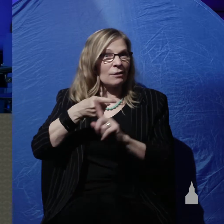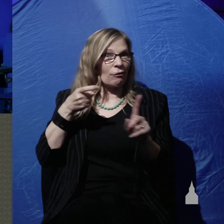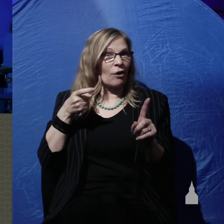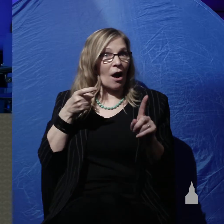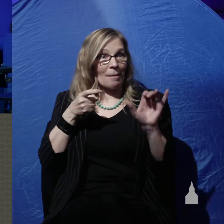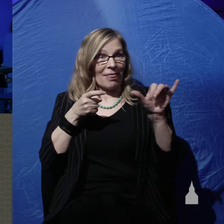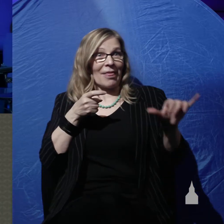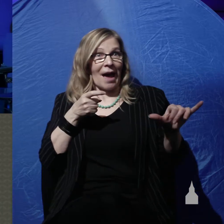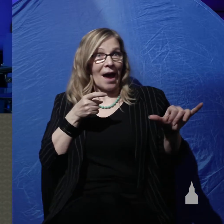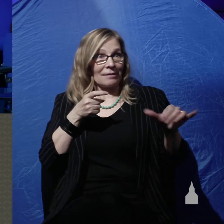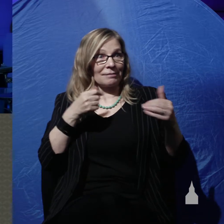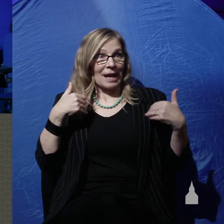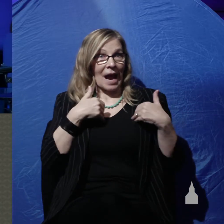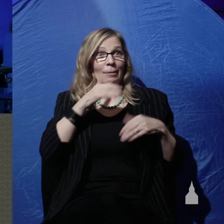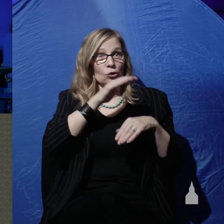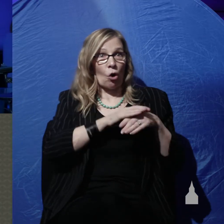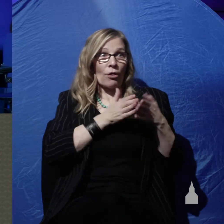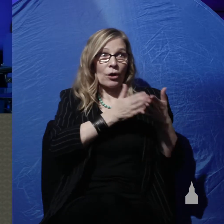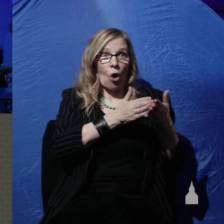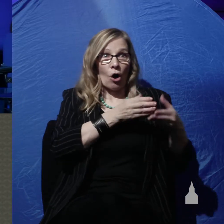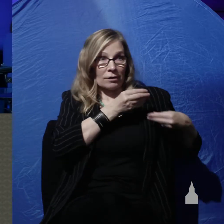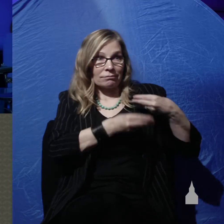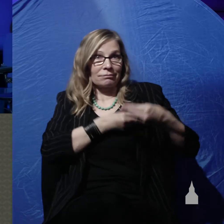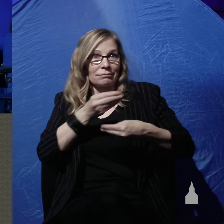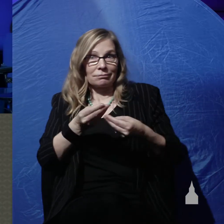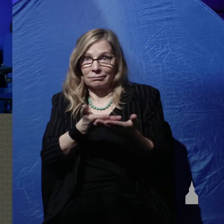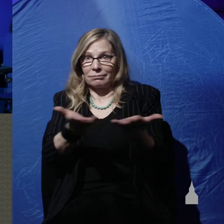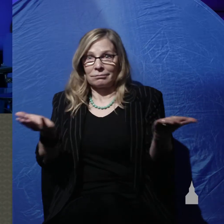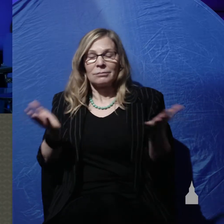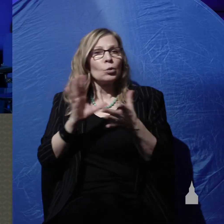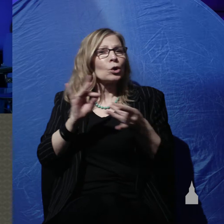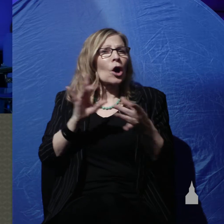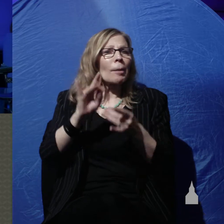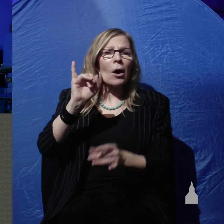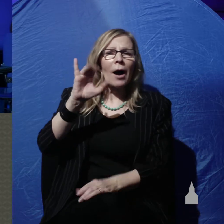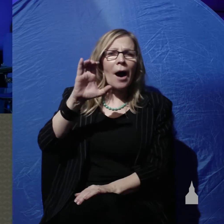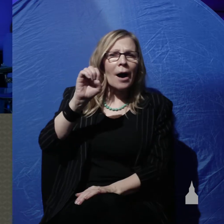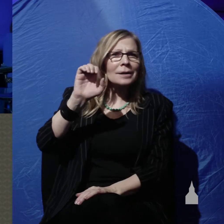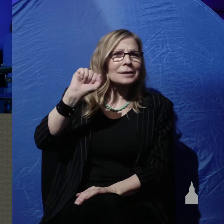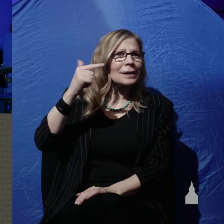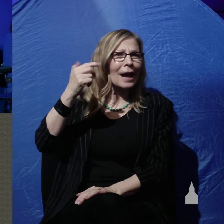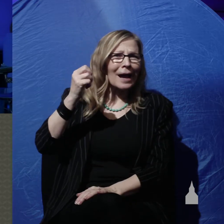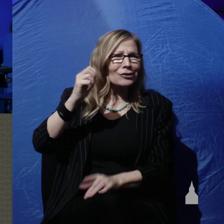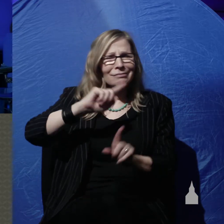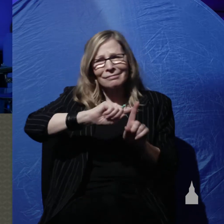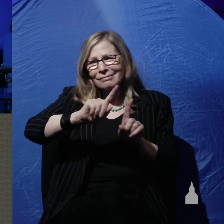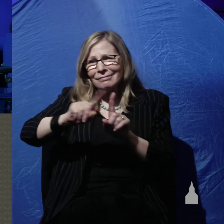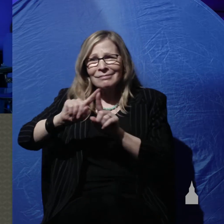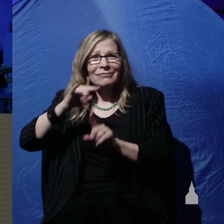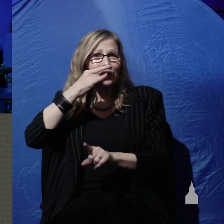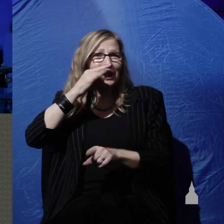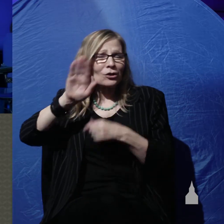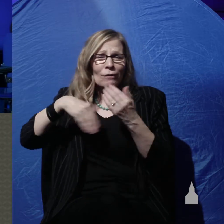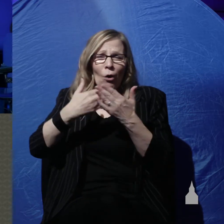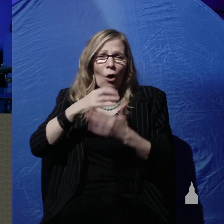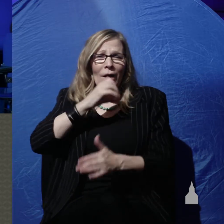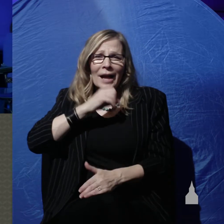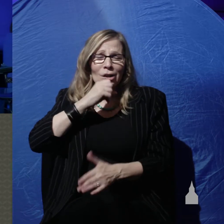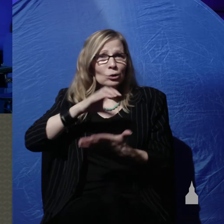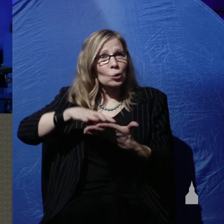off the Ark? We talk about the Ice Age. We have things for kids of all ages to learn. And we have a zoo there as well with